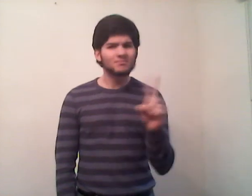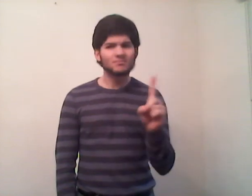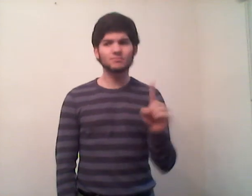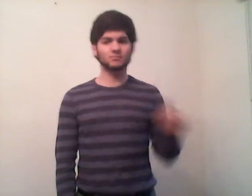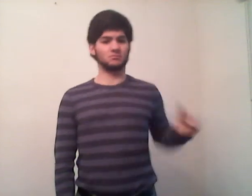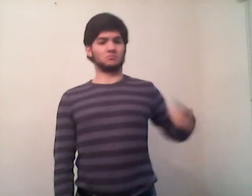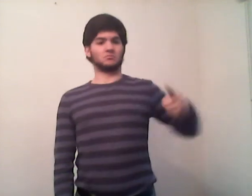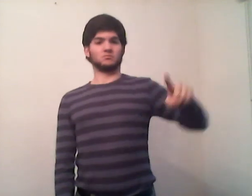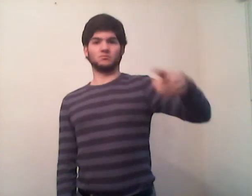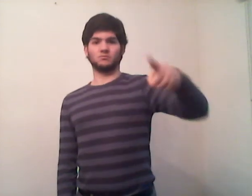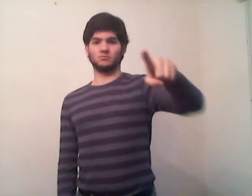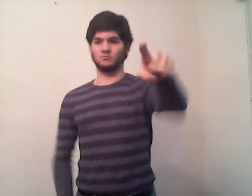outside